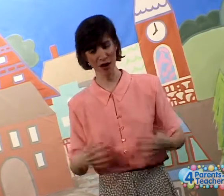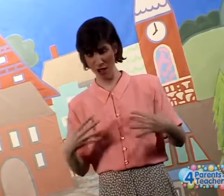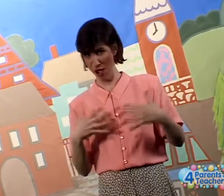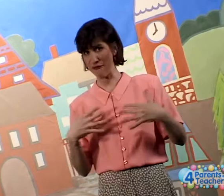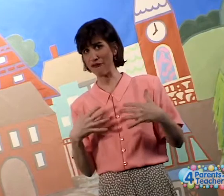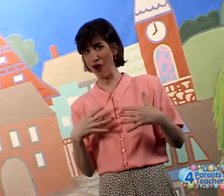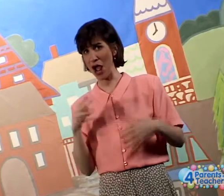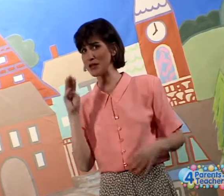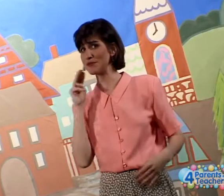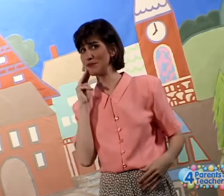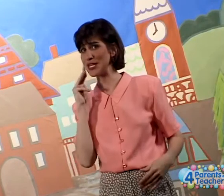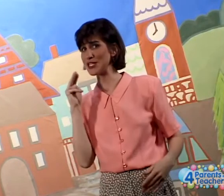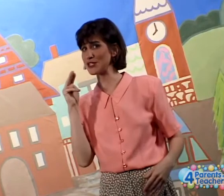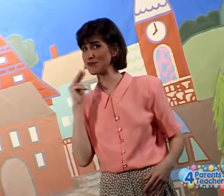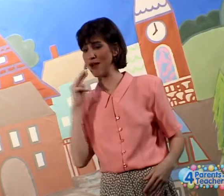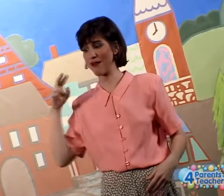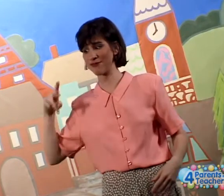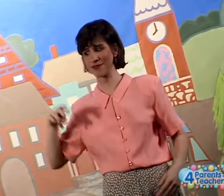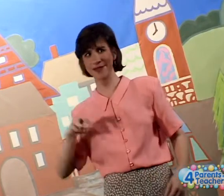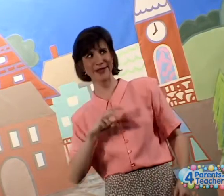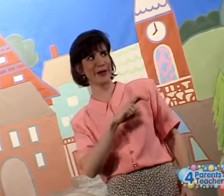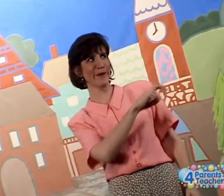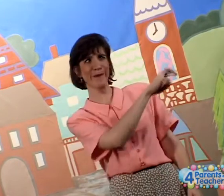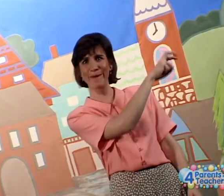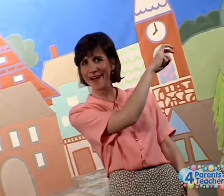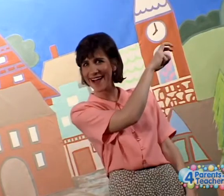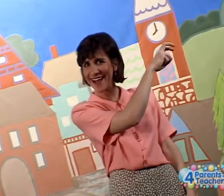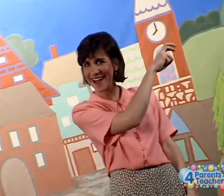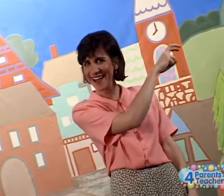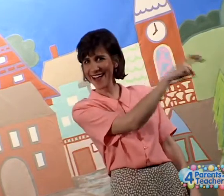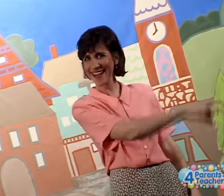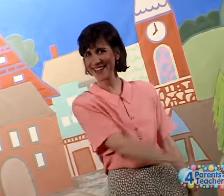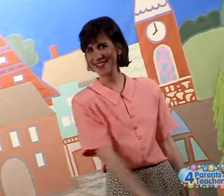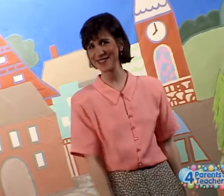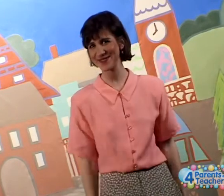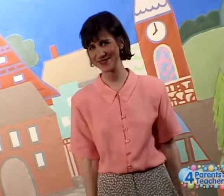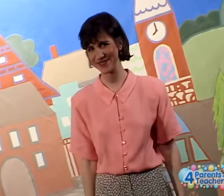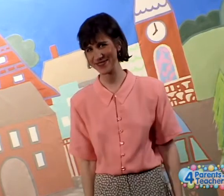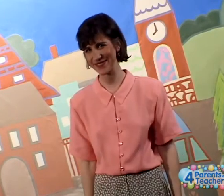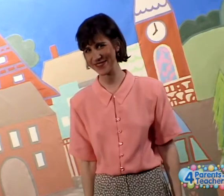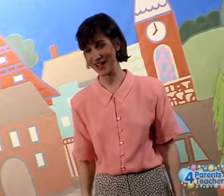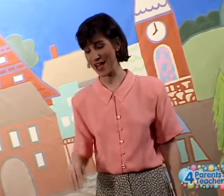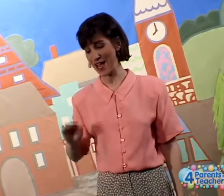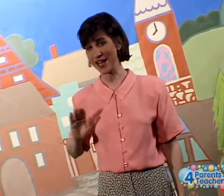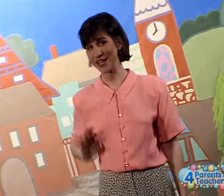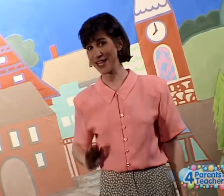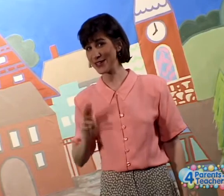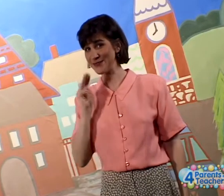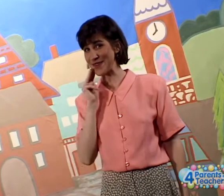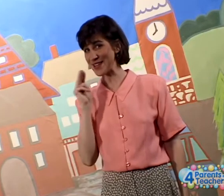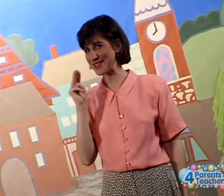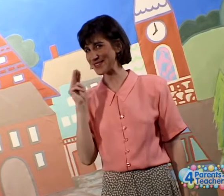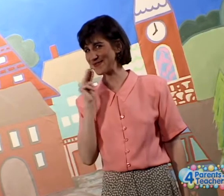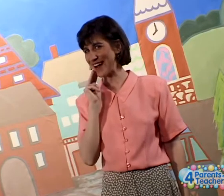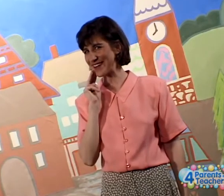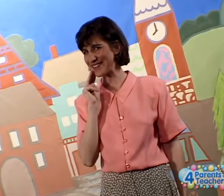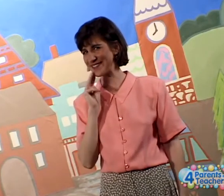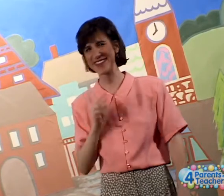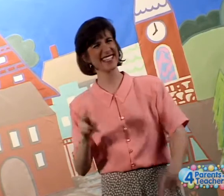And frightened Miss Muffet away. Little Miss Muffet